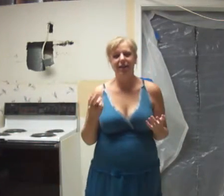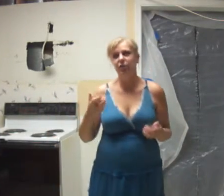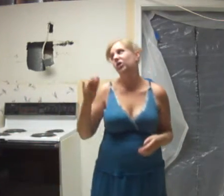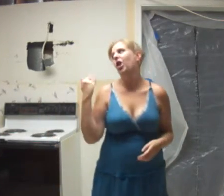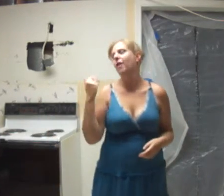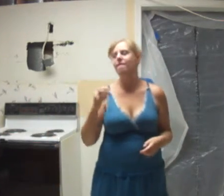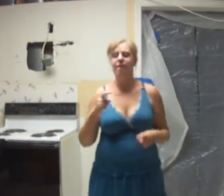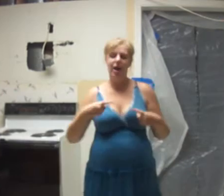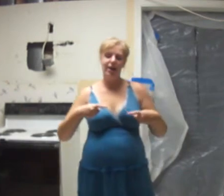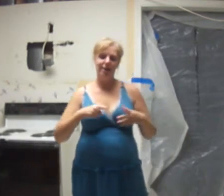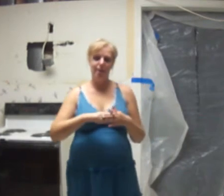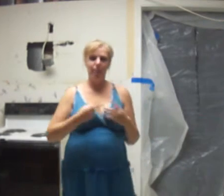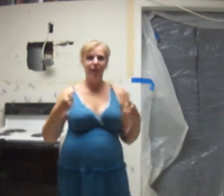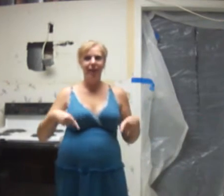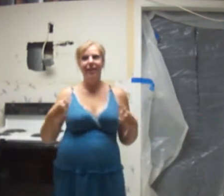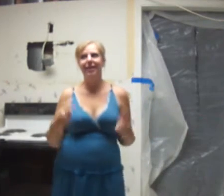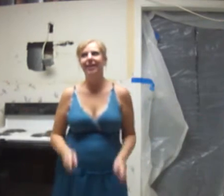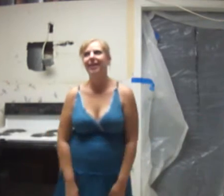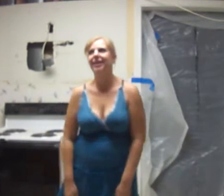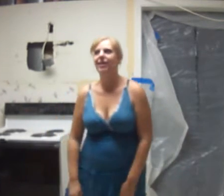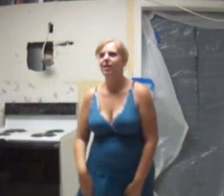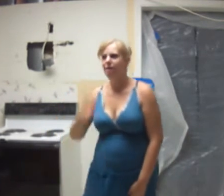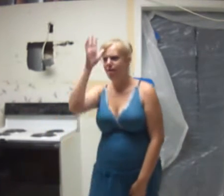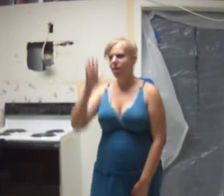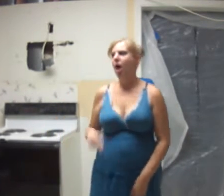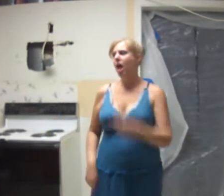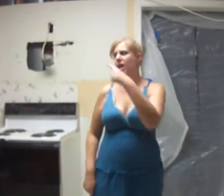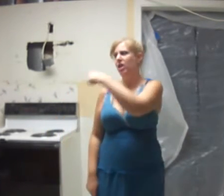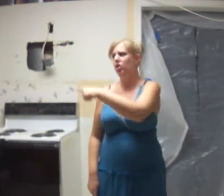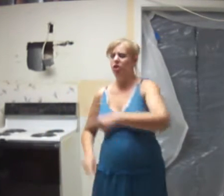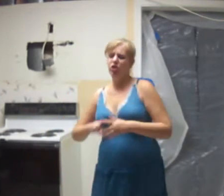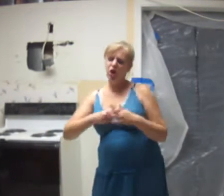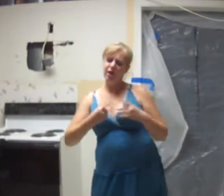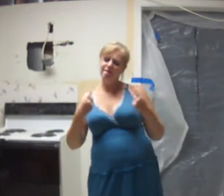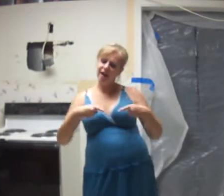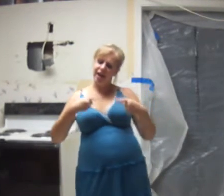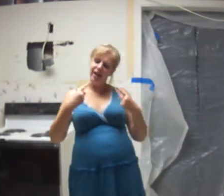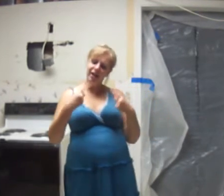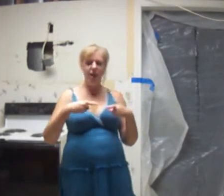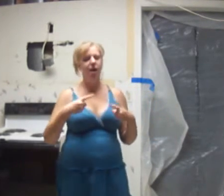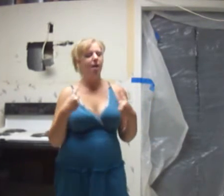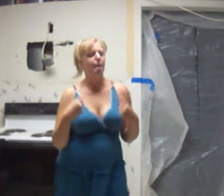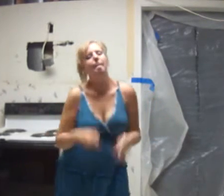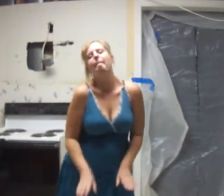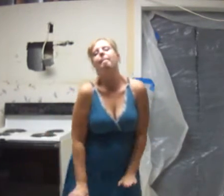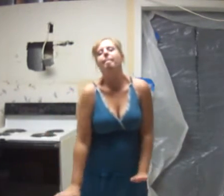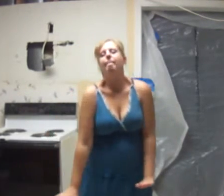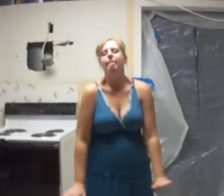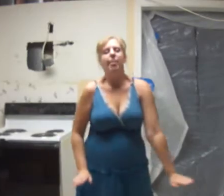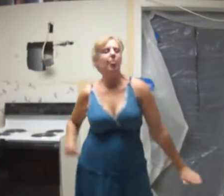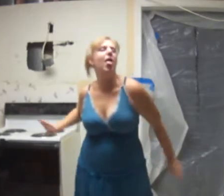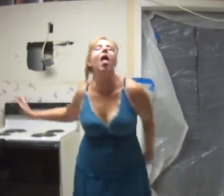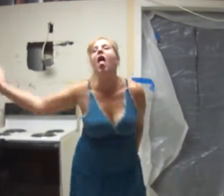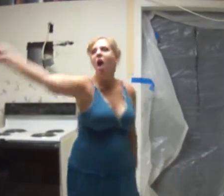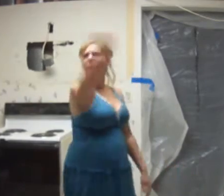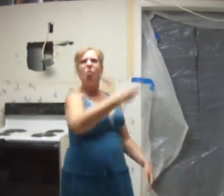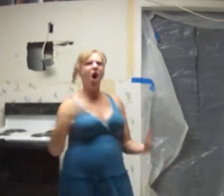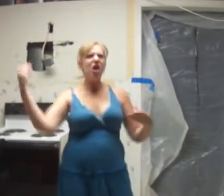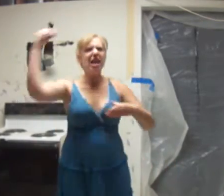start a fight. Na na na na na na na, he's going to start a fight. Na na na na na na, we're all going to